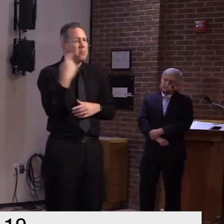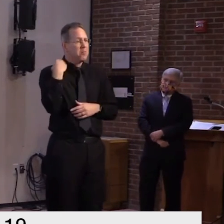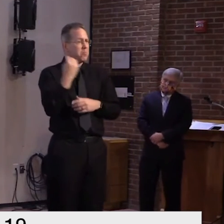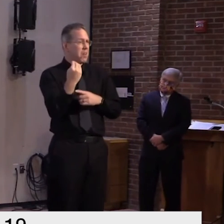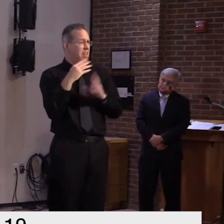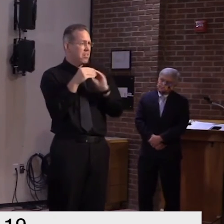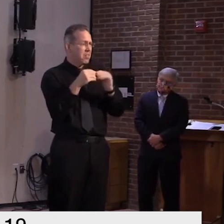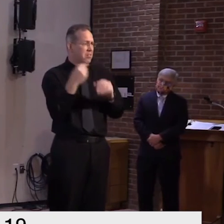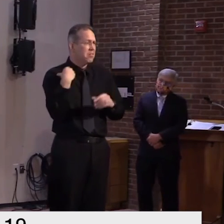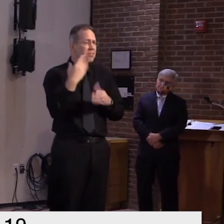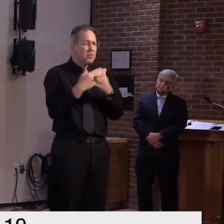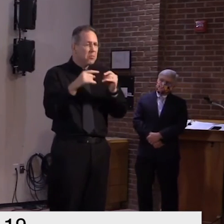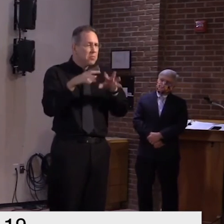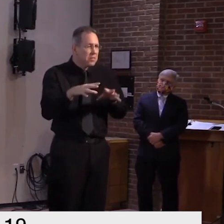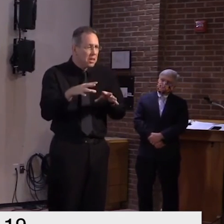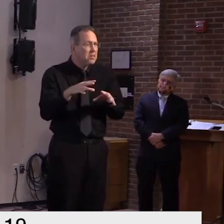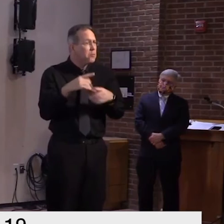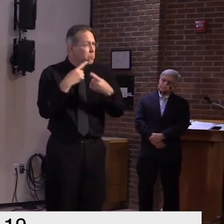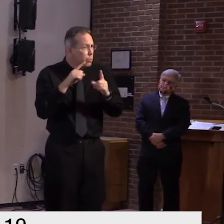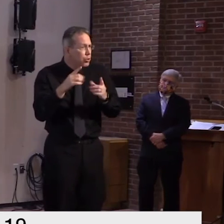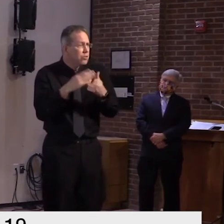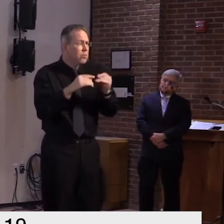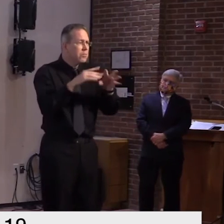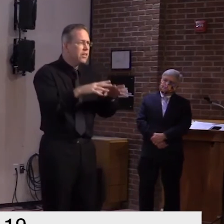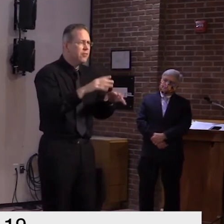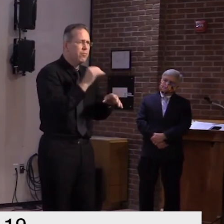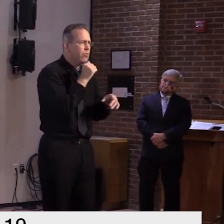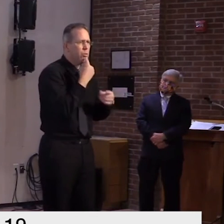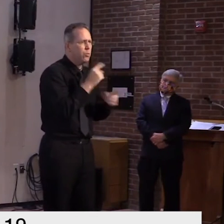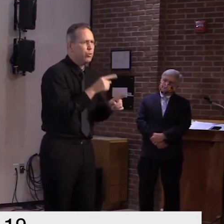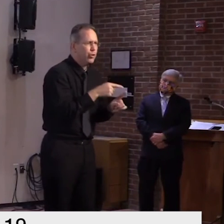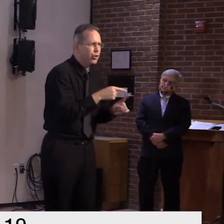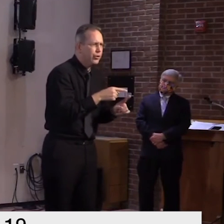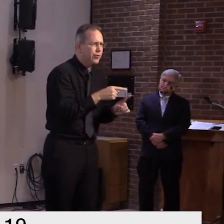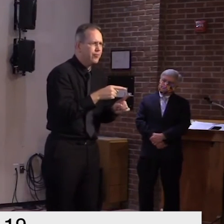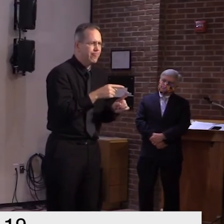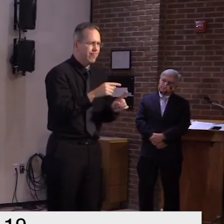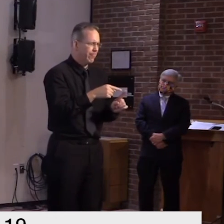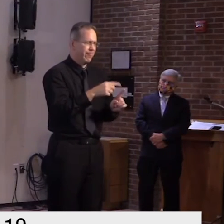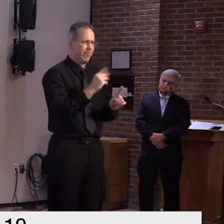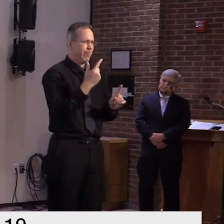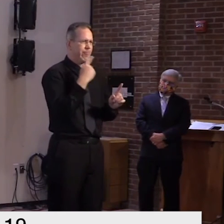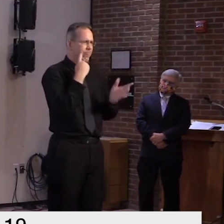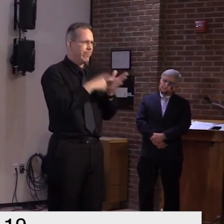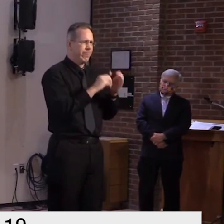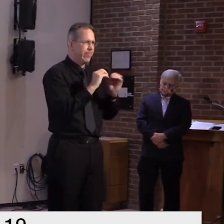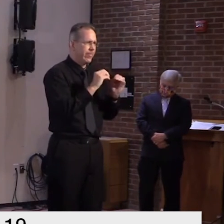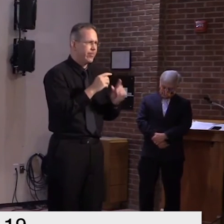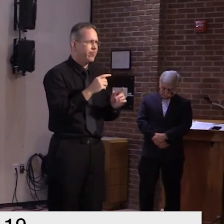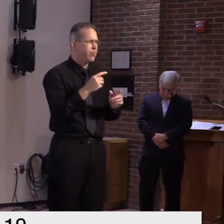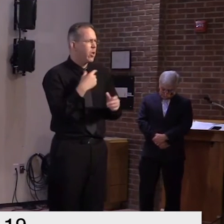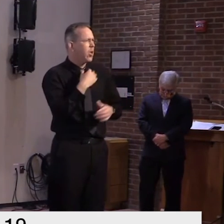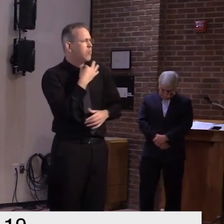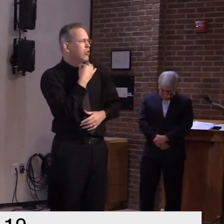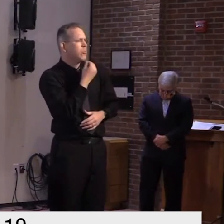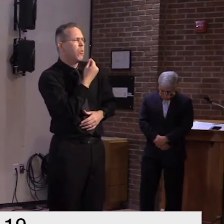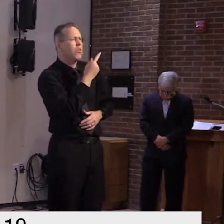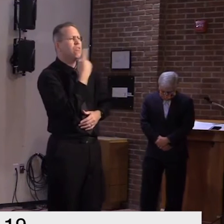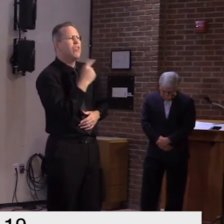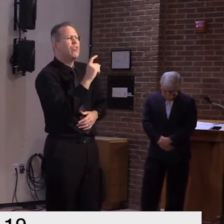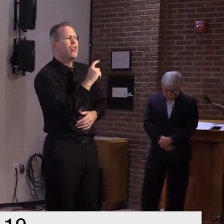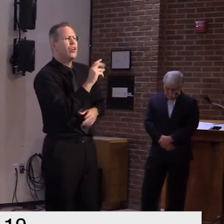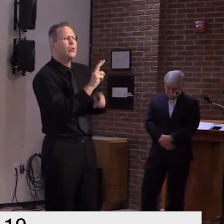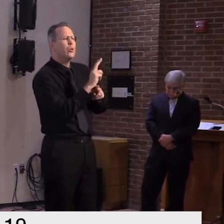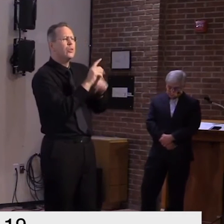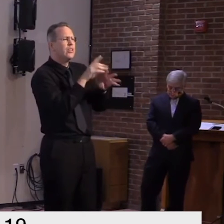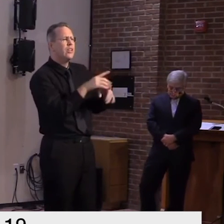preferred platforms that have better test characteristics and accuracy number two i want